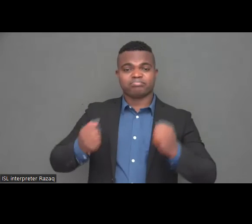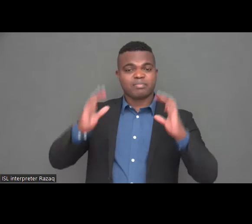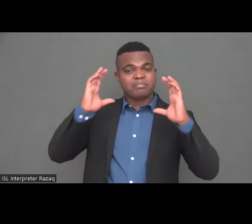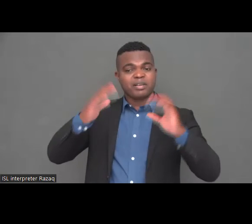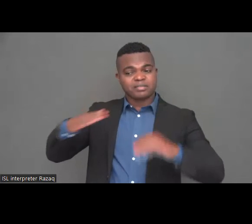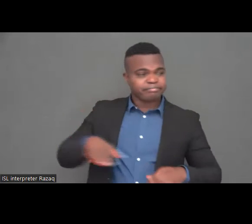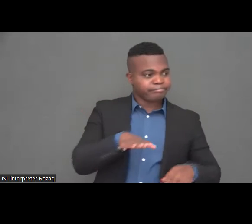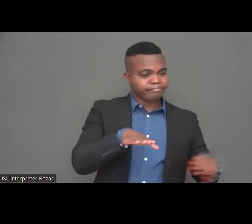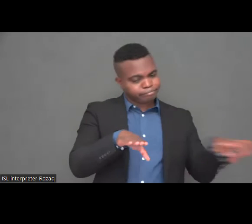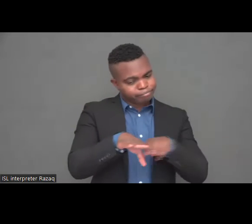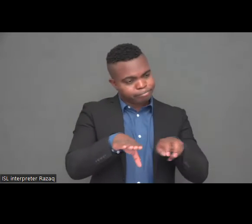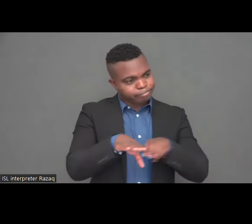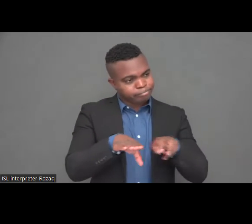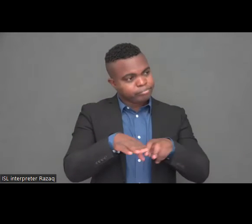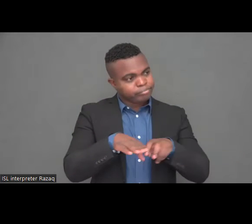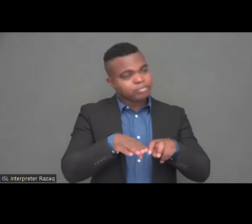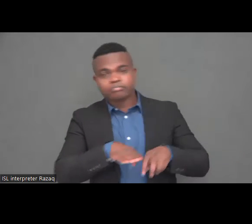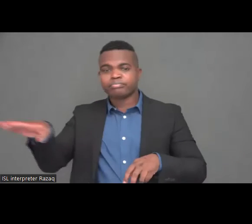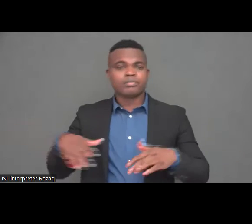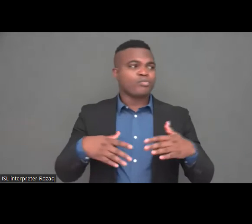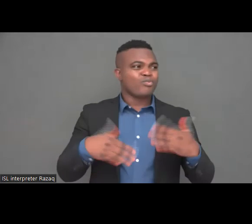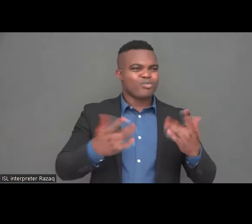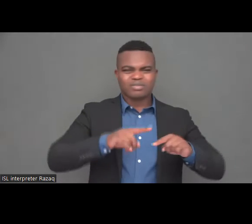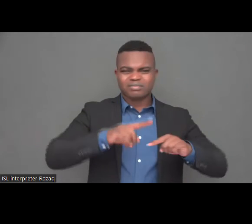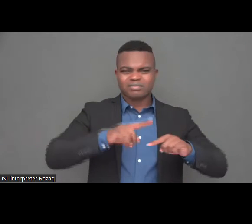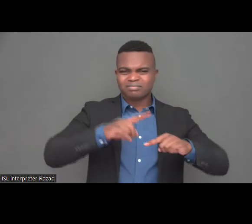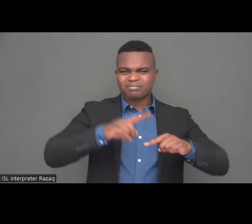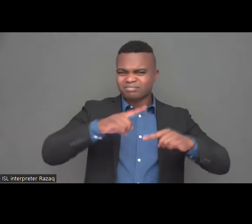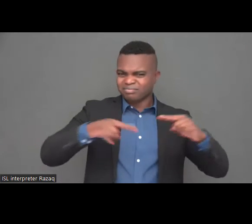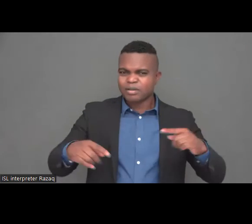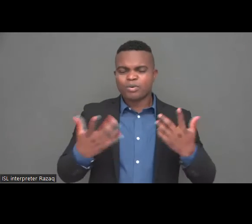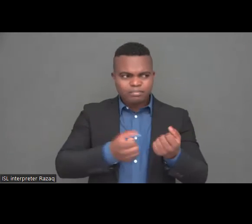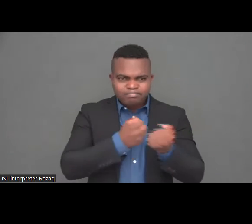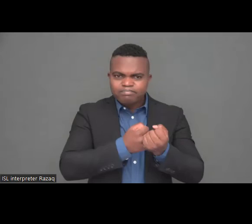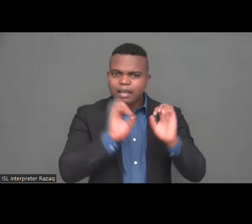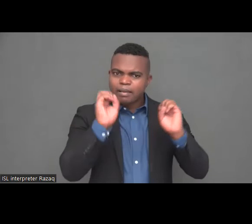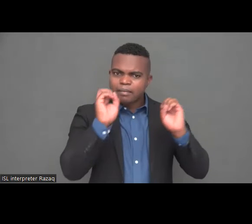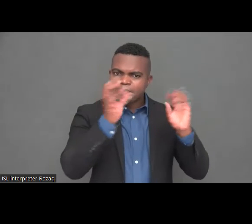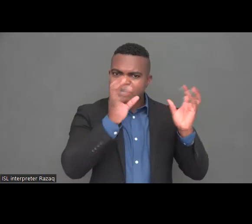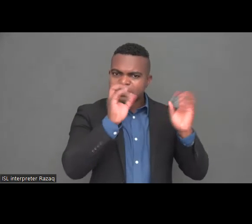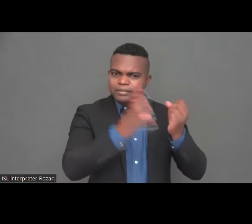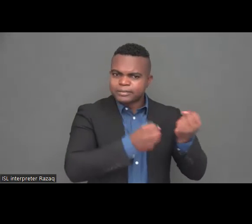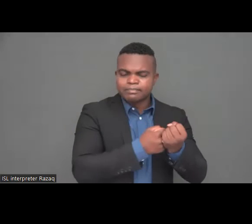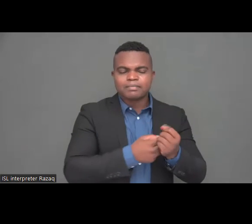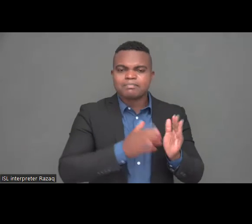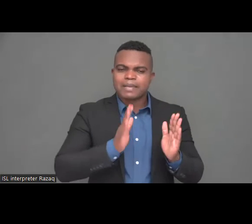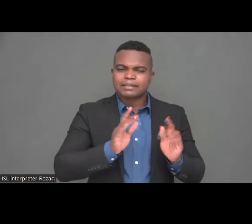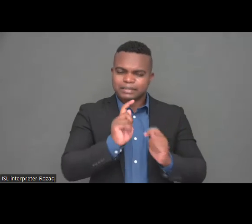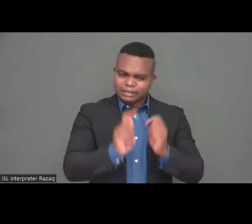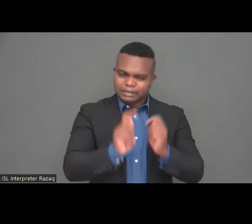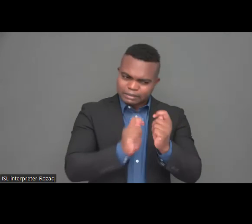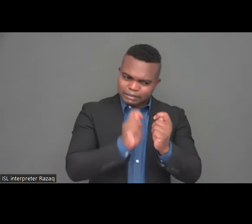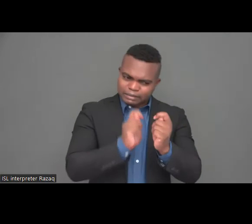people who are facing this situation and they are forgotten